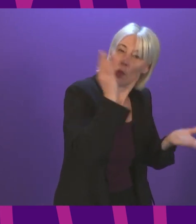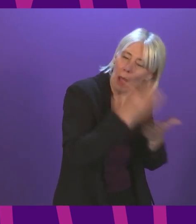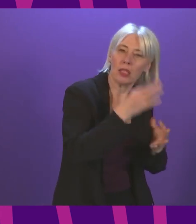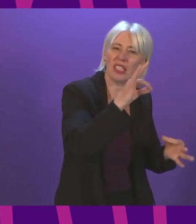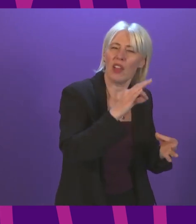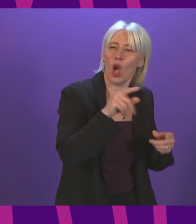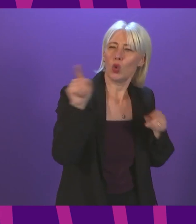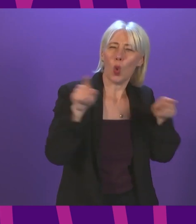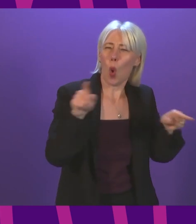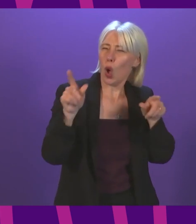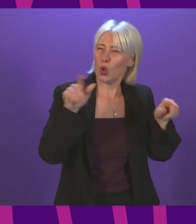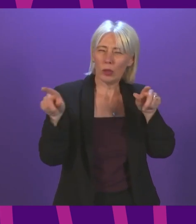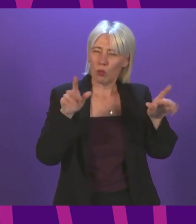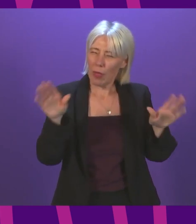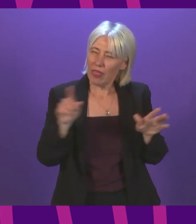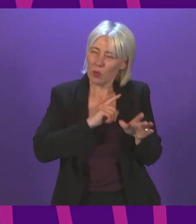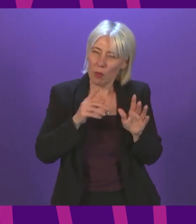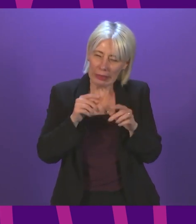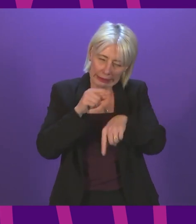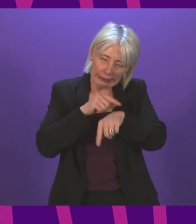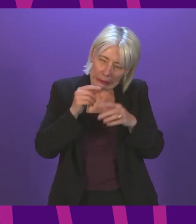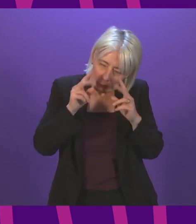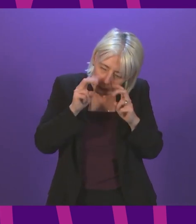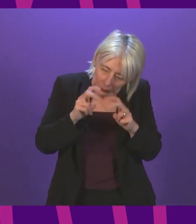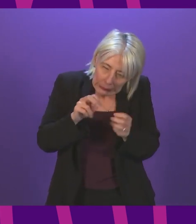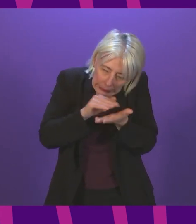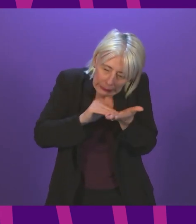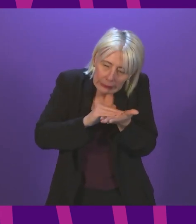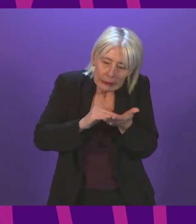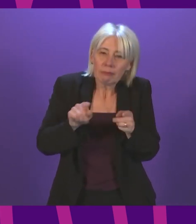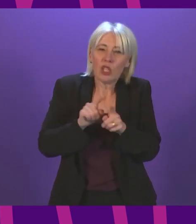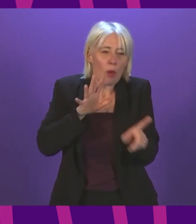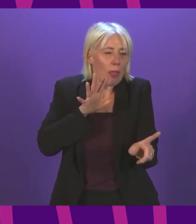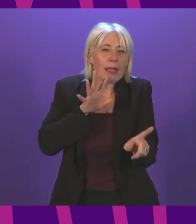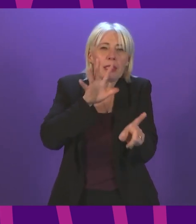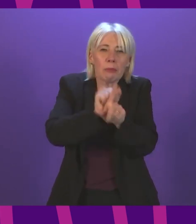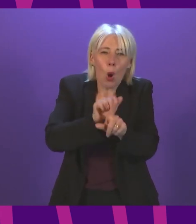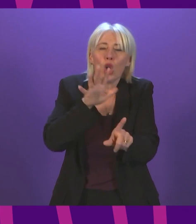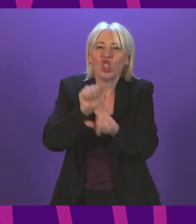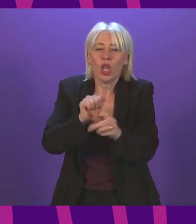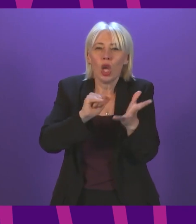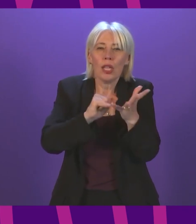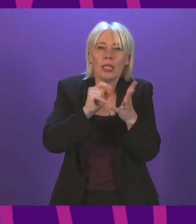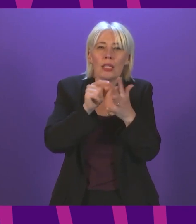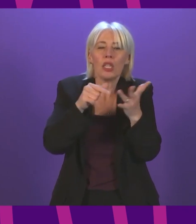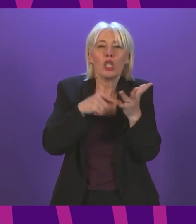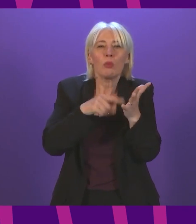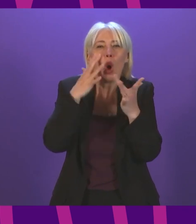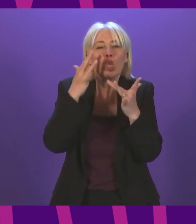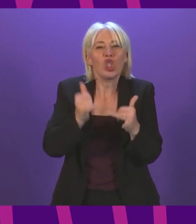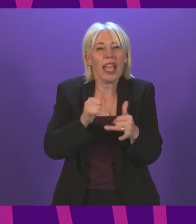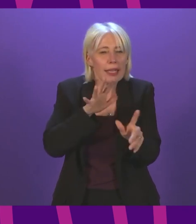and properly taking time to get these definitions right. Similarly, with spot checks, to make sure that there is a